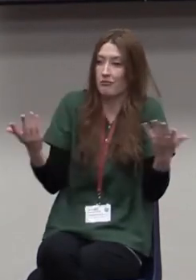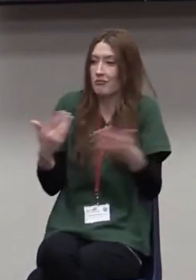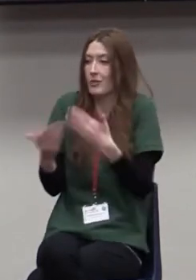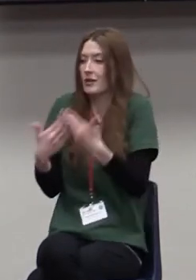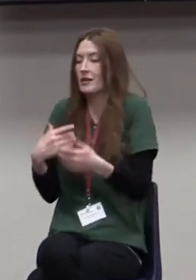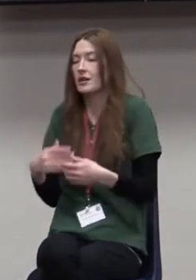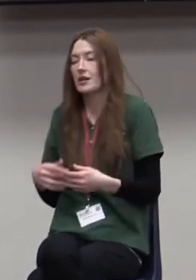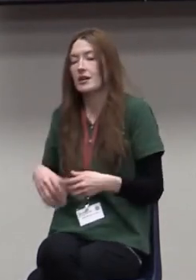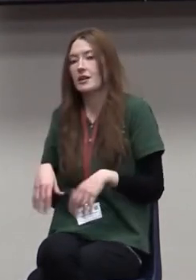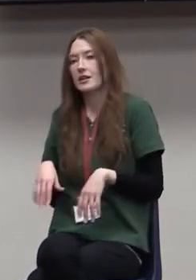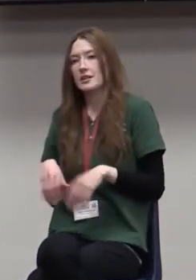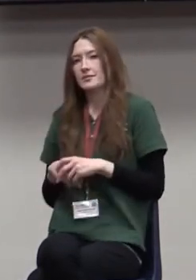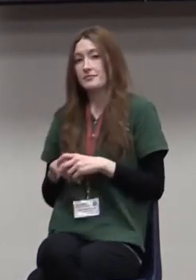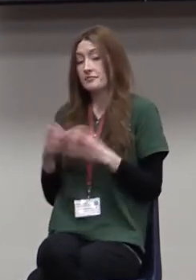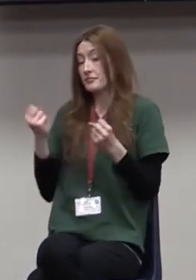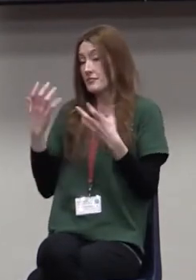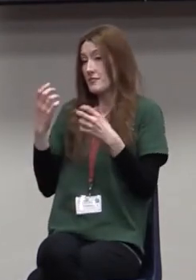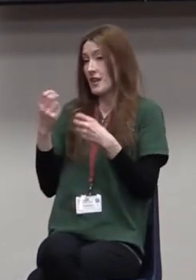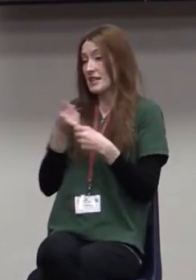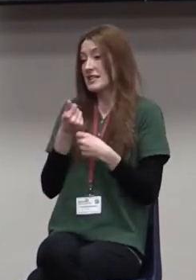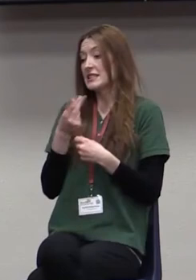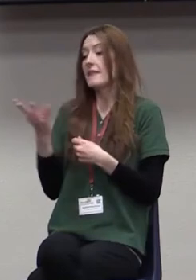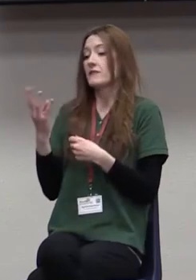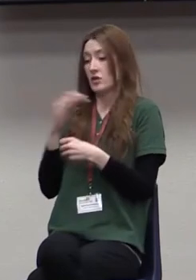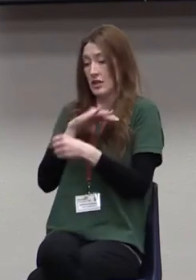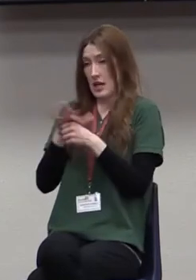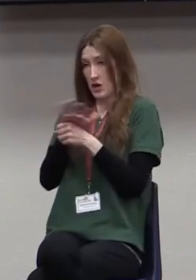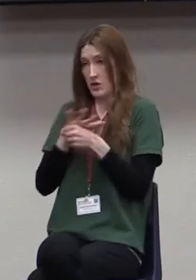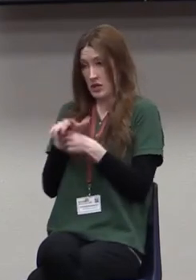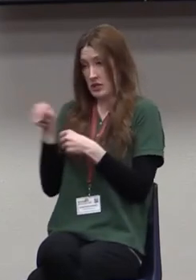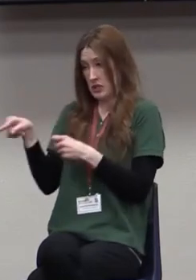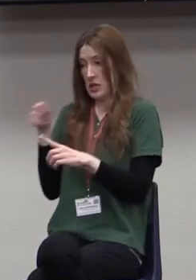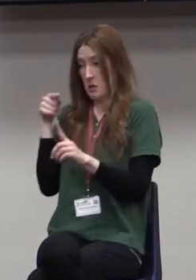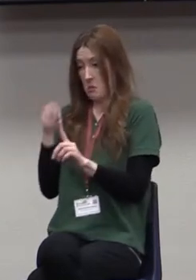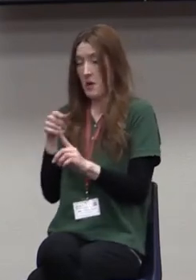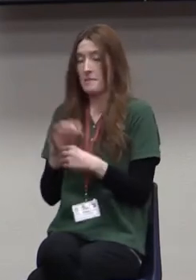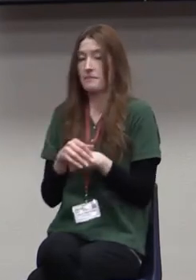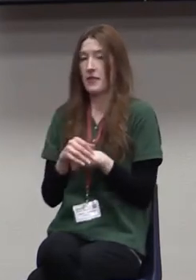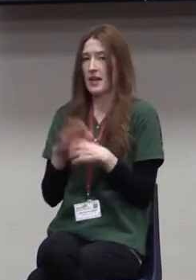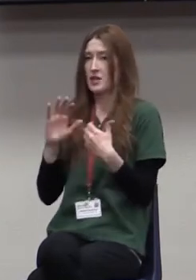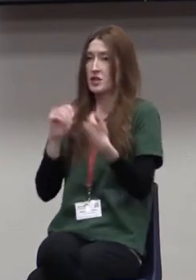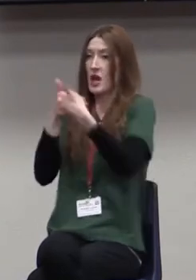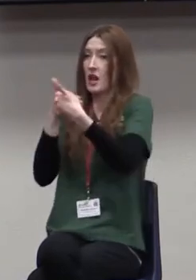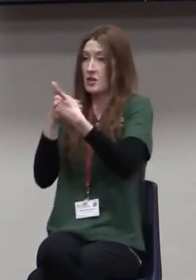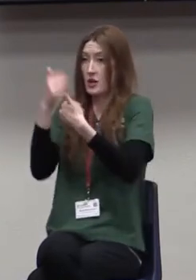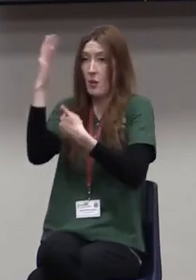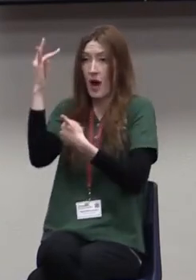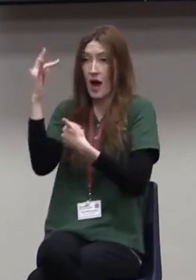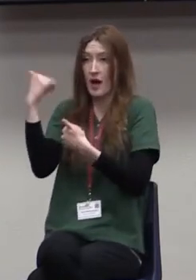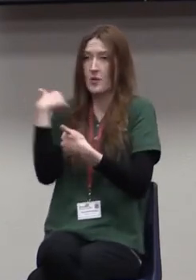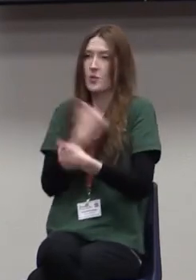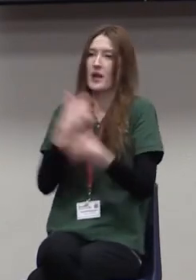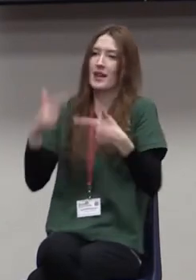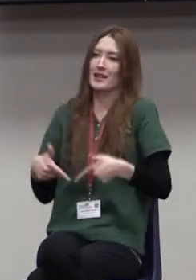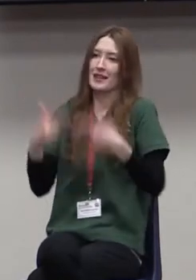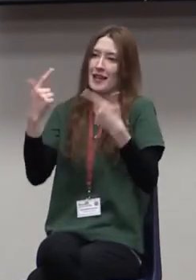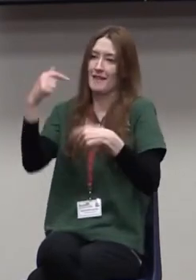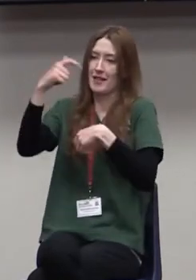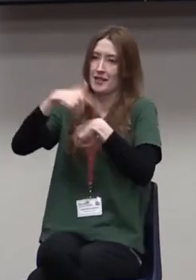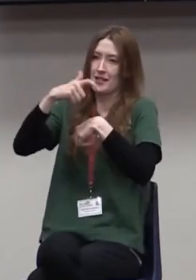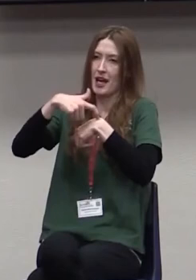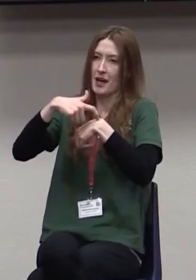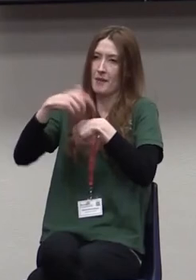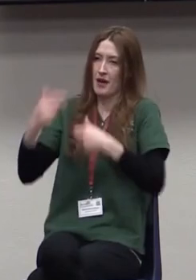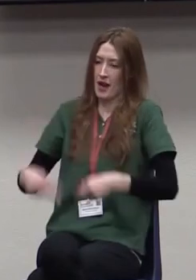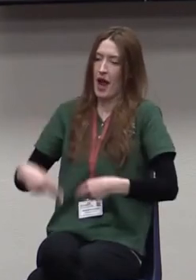And one of the... Well, there are several areas he pointed out I want to share with you just real briefly. As he said, it's challenging because we're living in a time where there are higher levels of